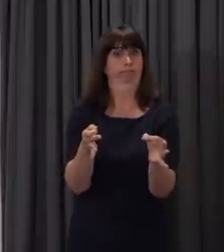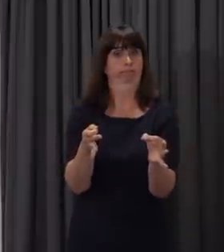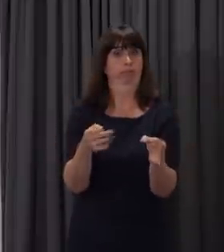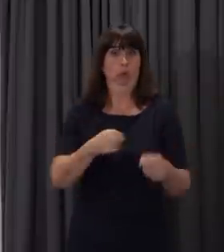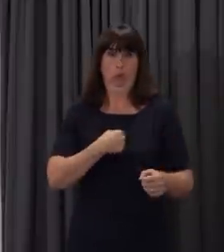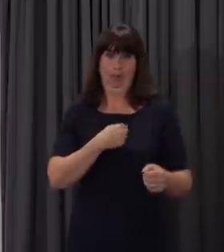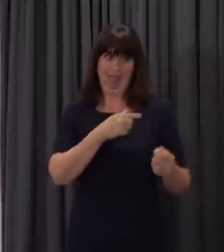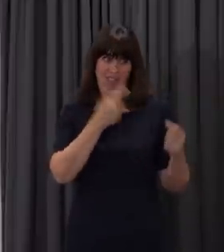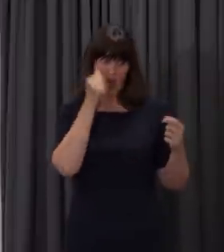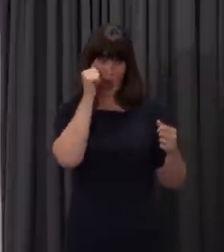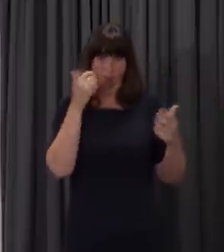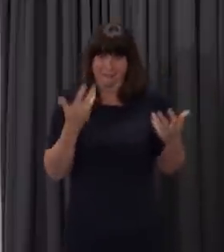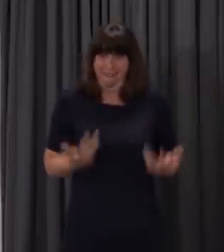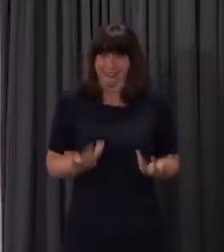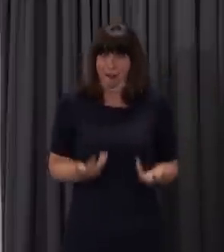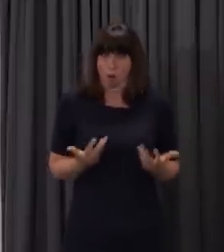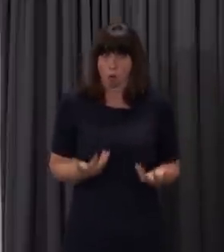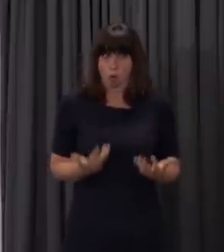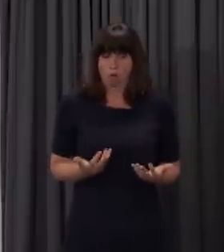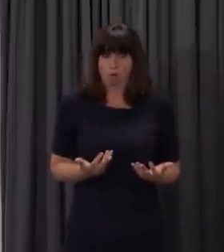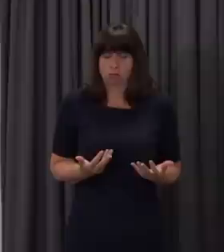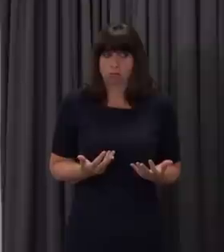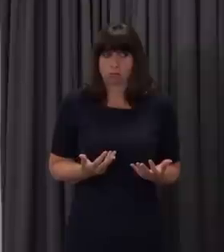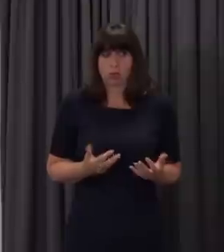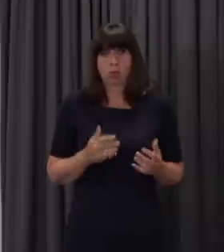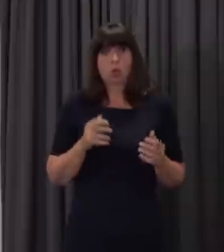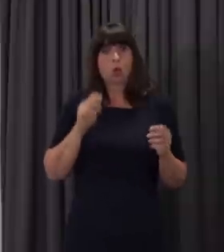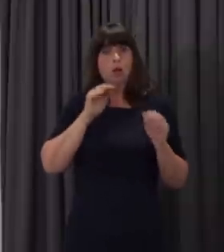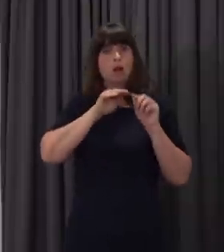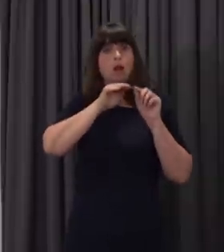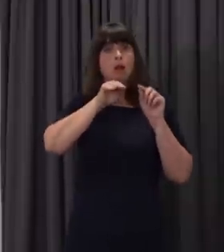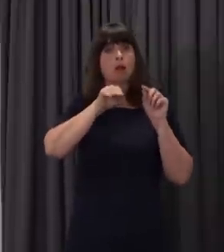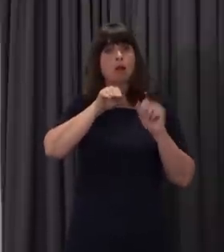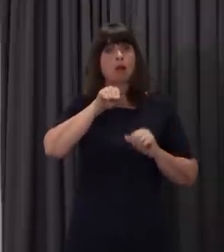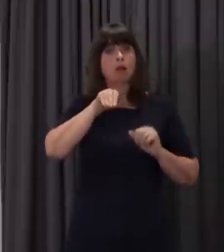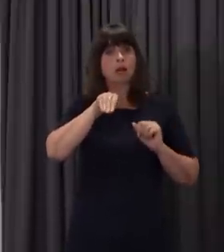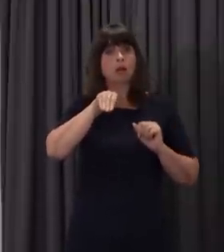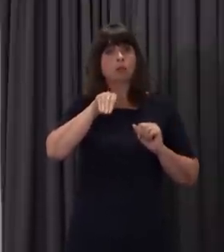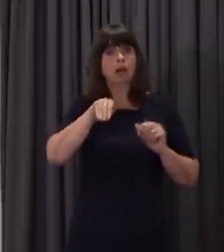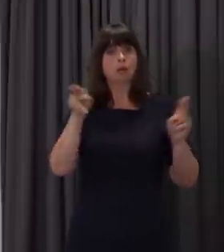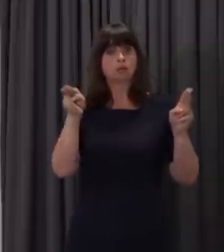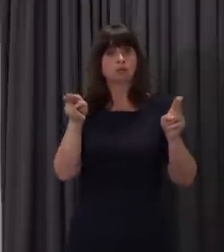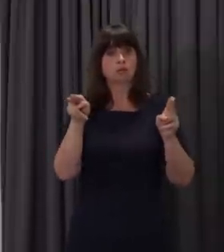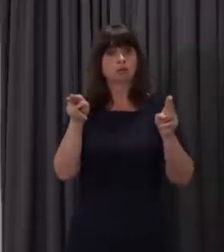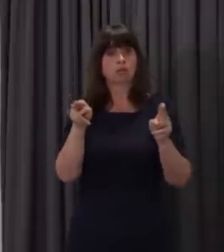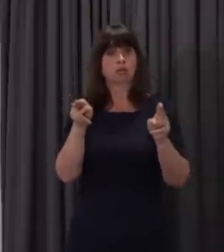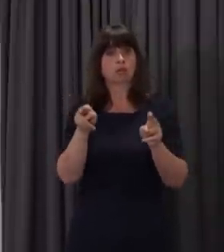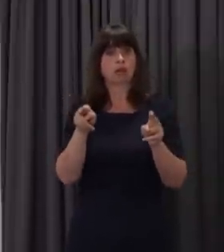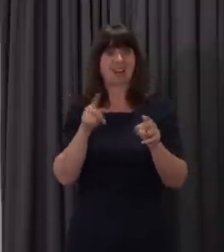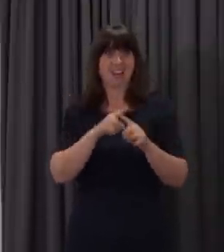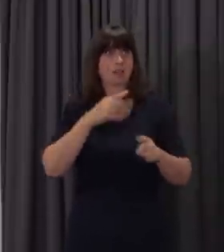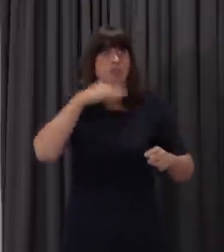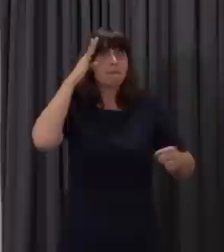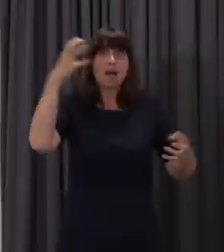indicators tell us at this stage that we can expect an improving situation. We need to take advantage of the summer months